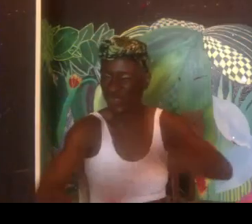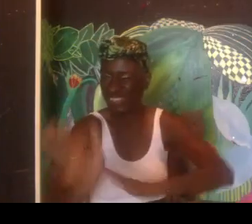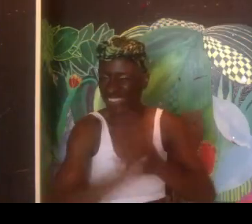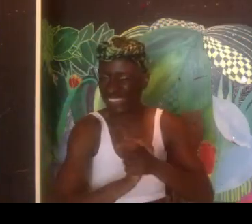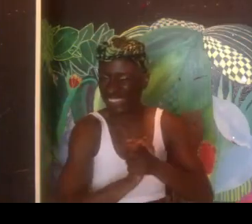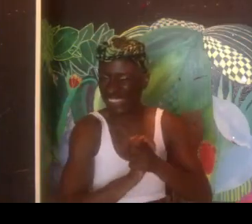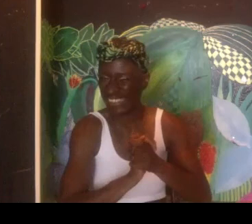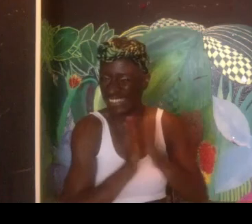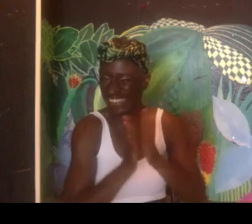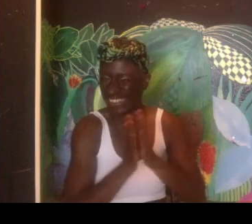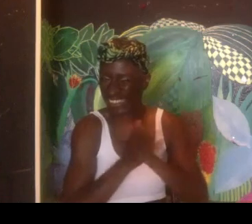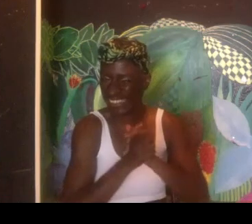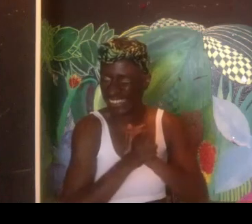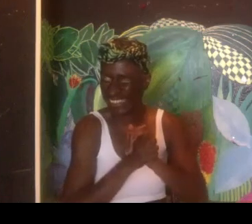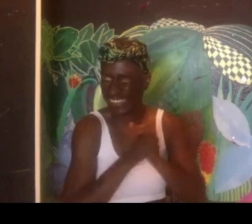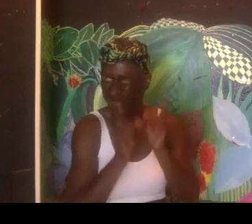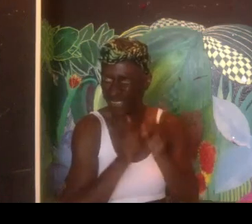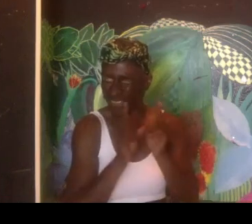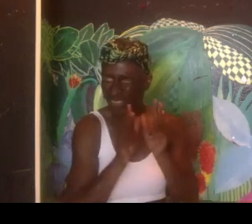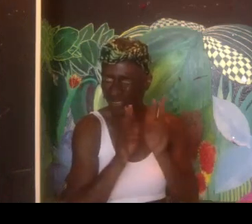Oh, boy. Okay, here we go.